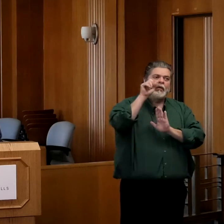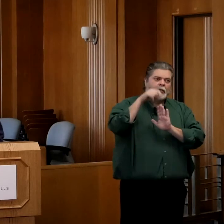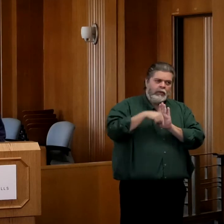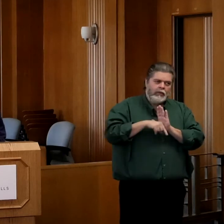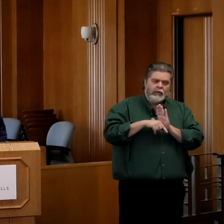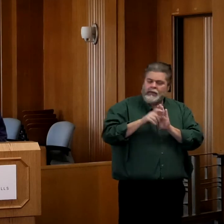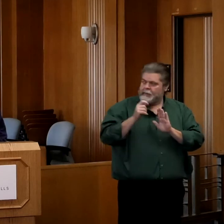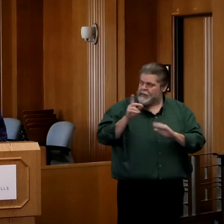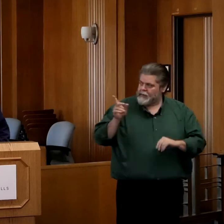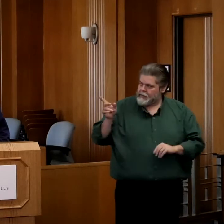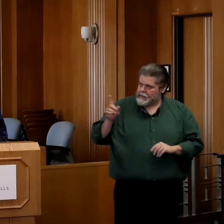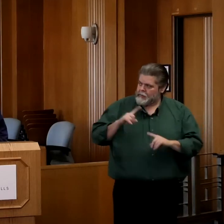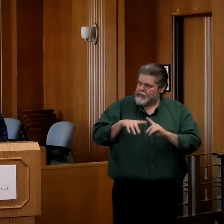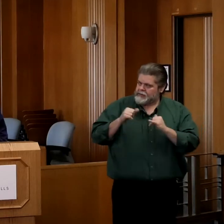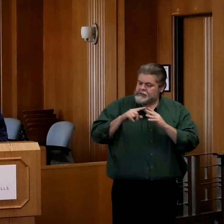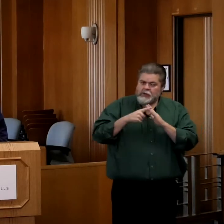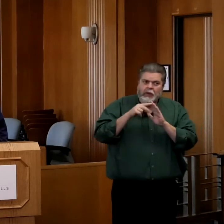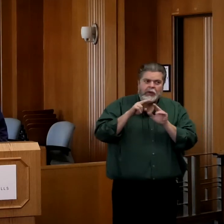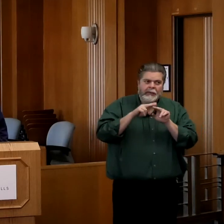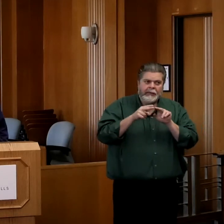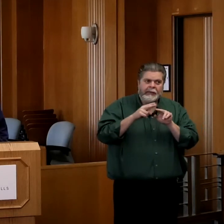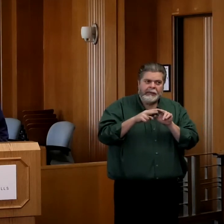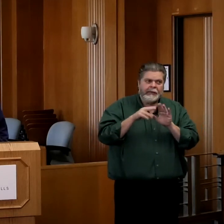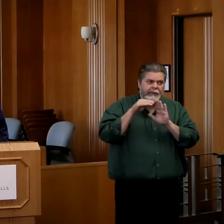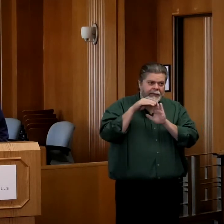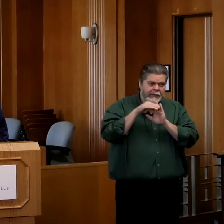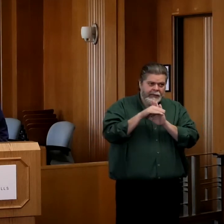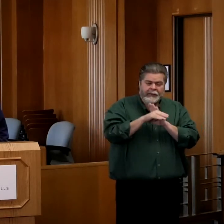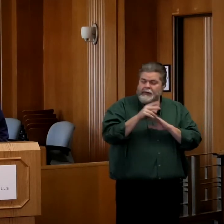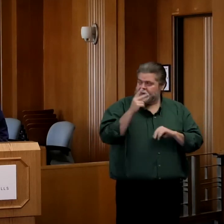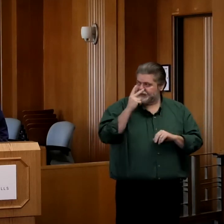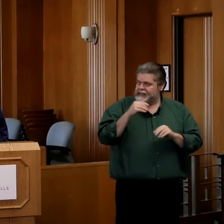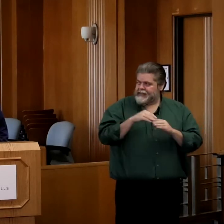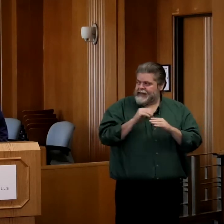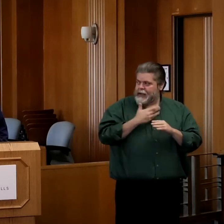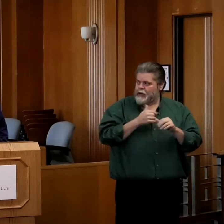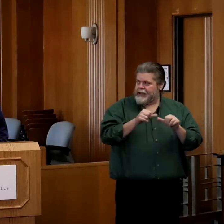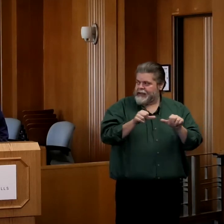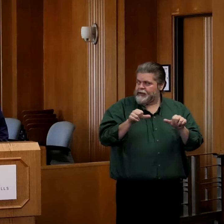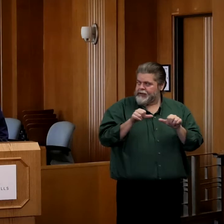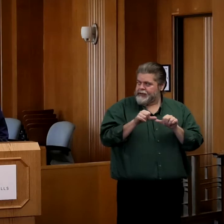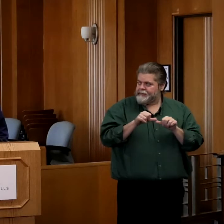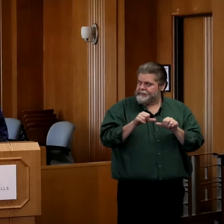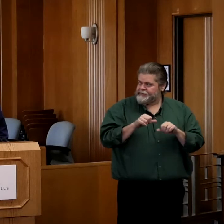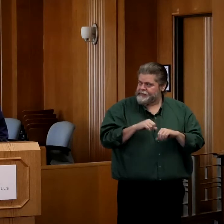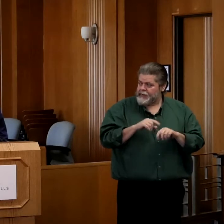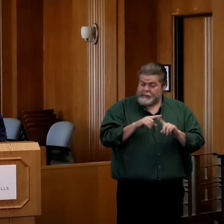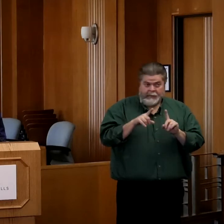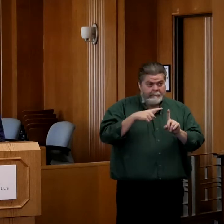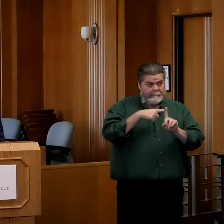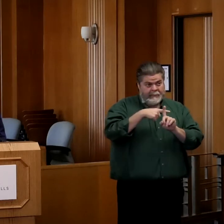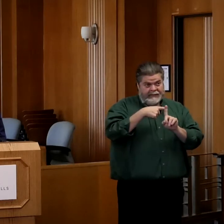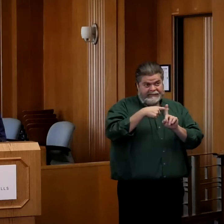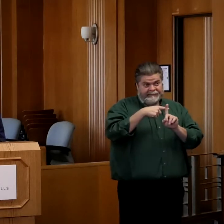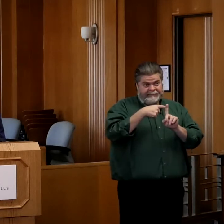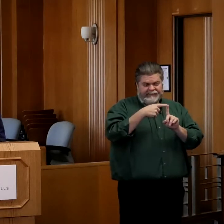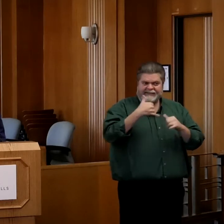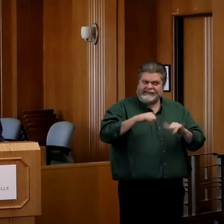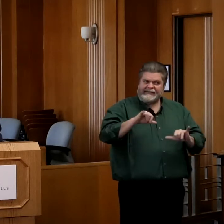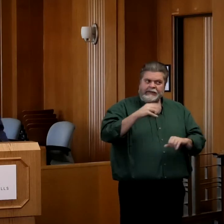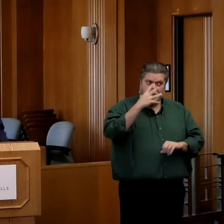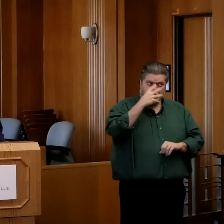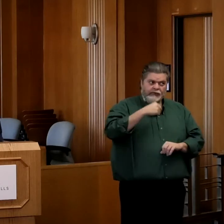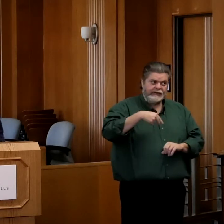is a little bit of a downward trend in the number of cases that we've seen in the region. But that positivity rate is still quite